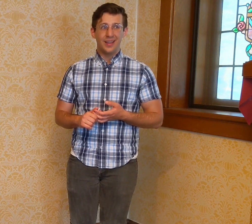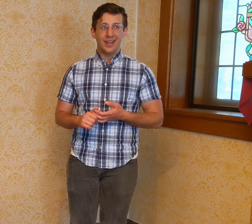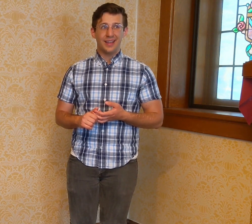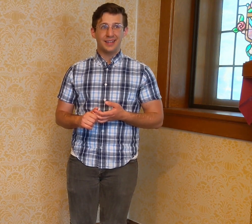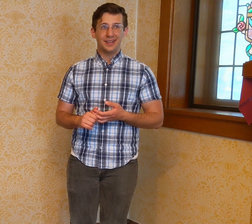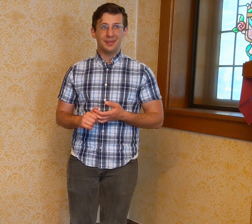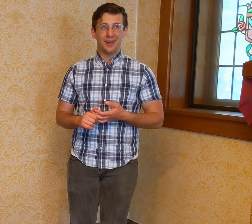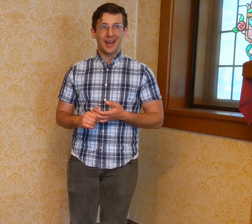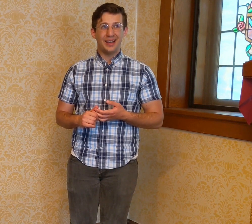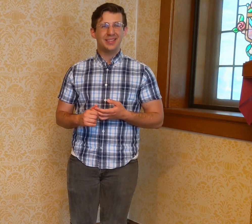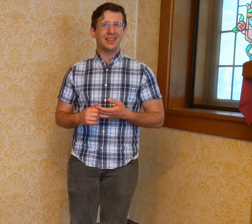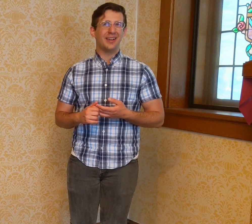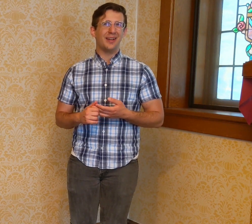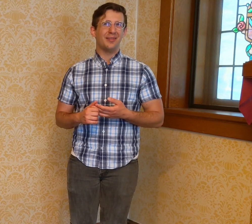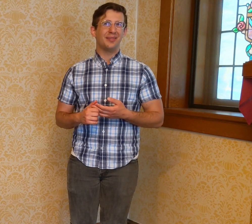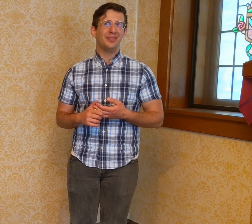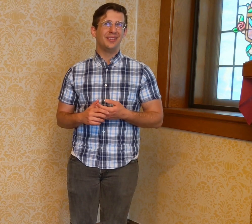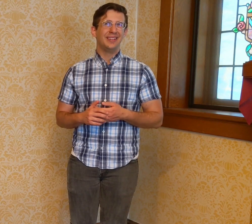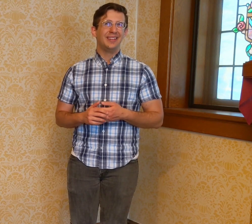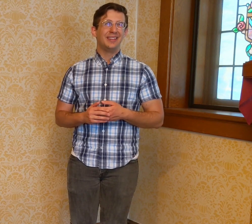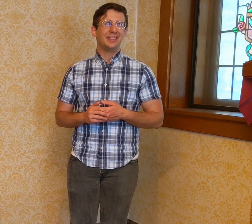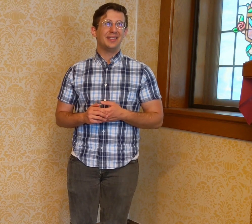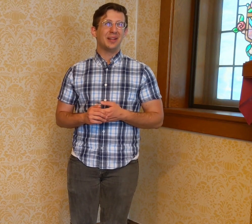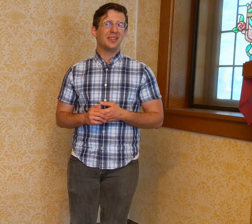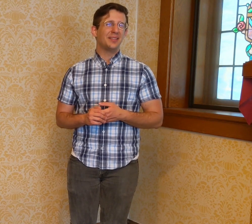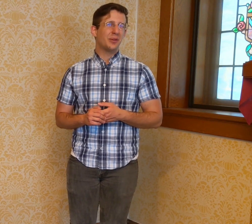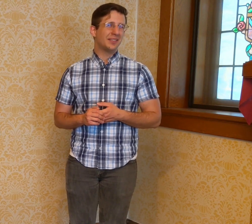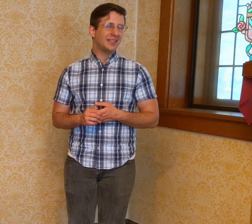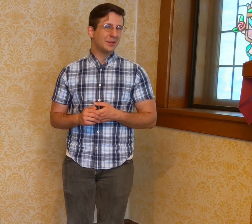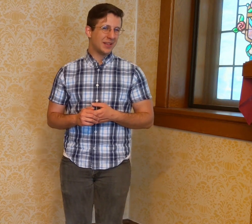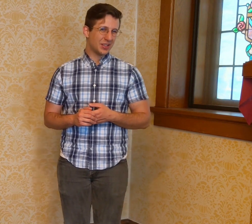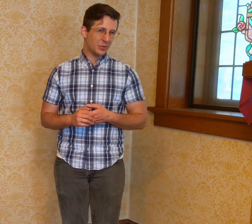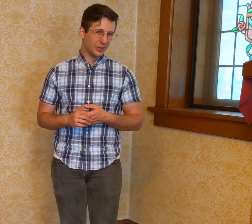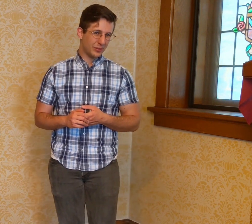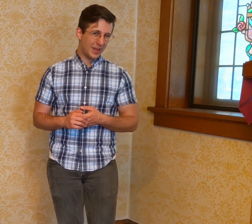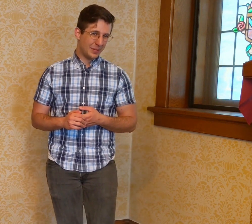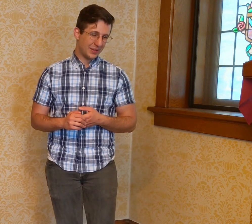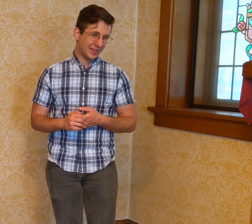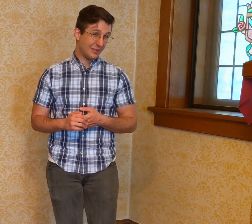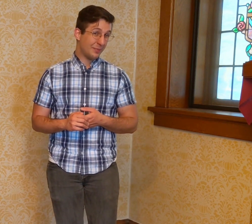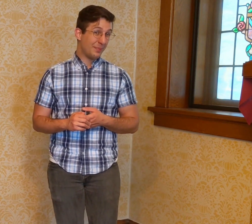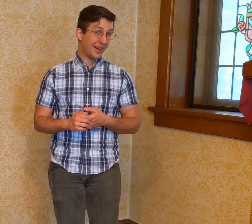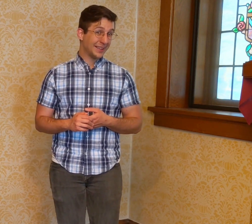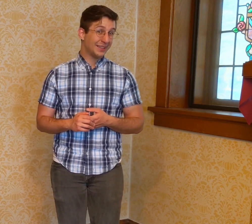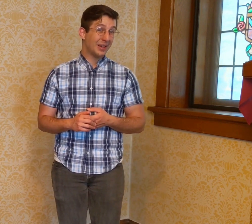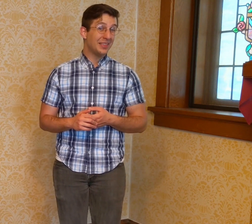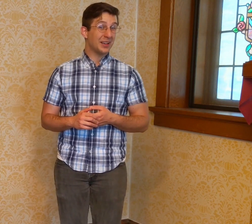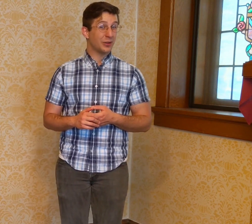And I think of, now this is going a little bit into the world of make-believe, but I think of our